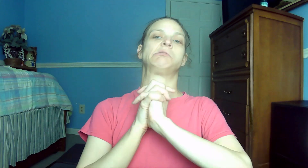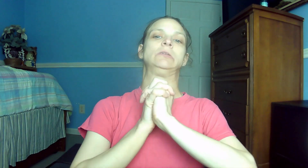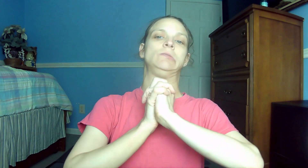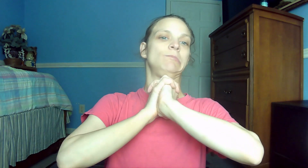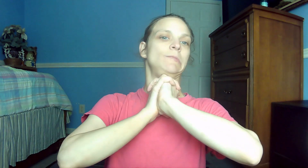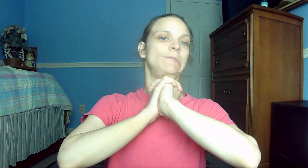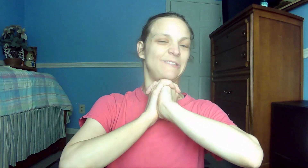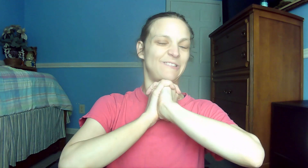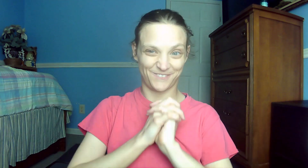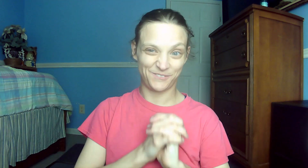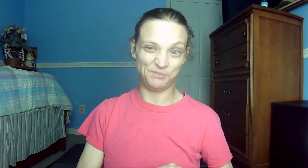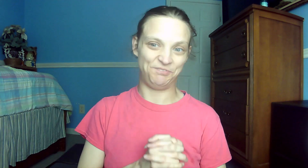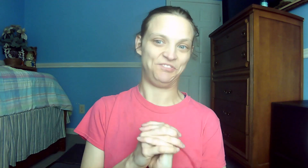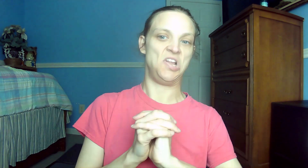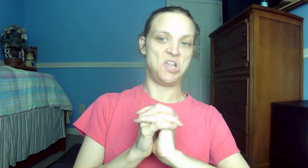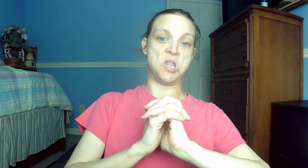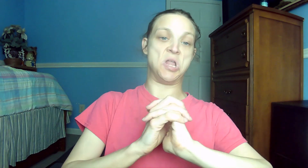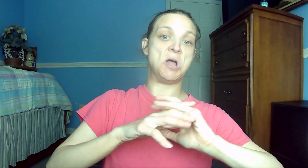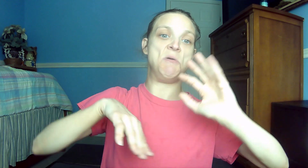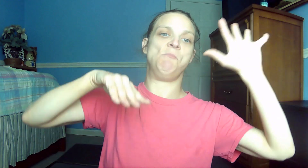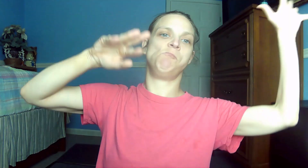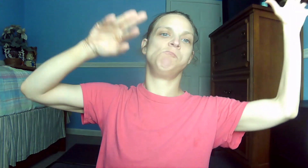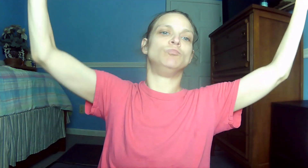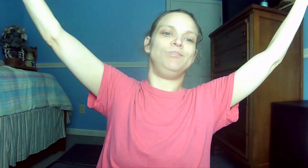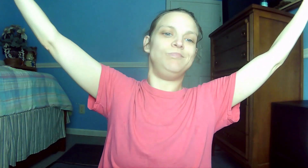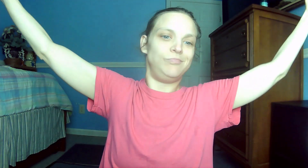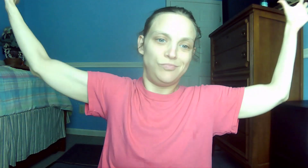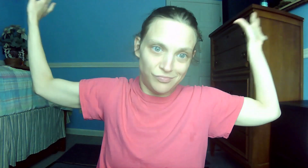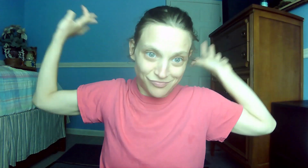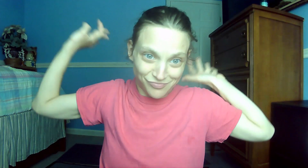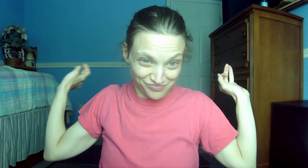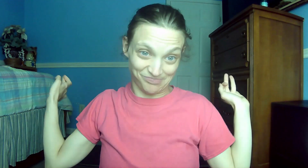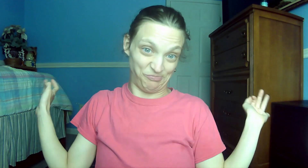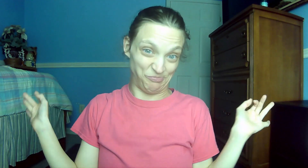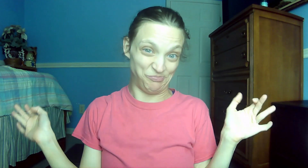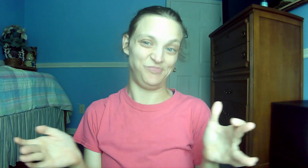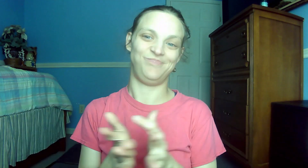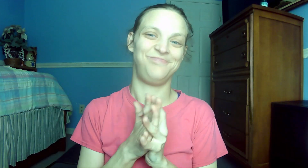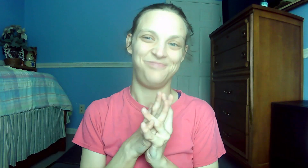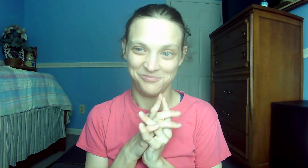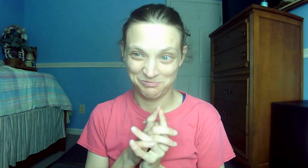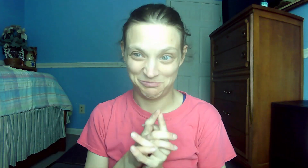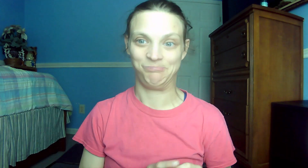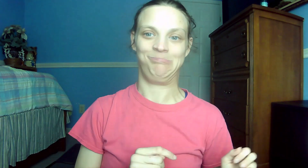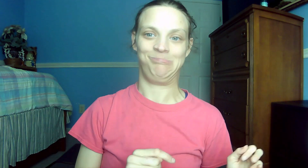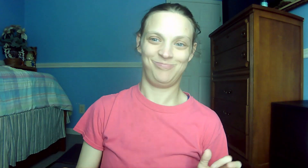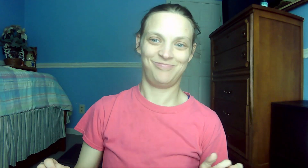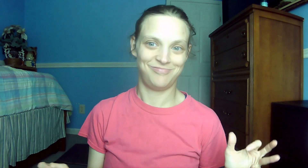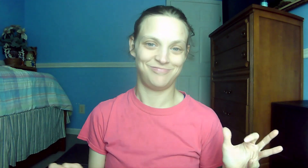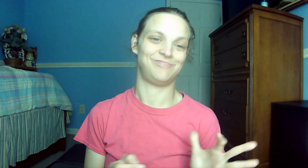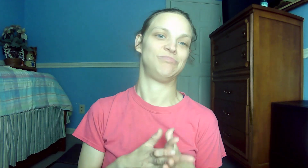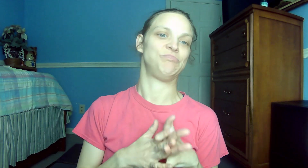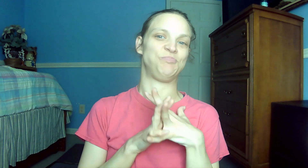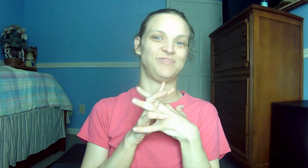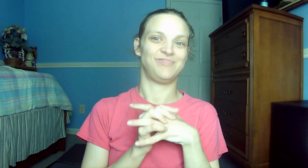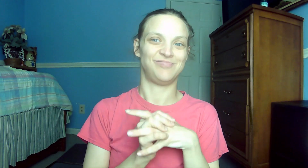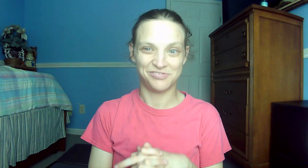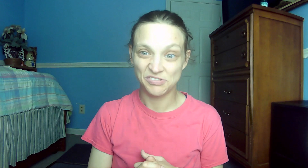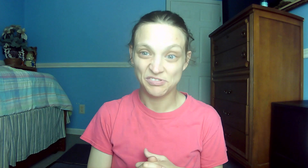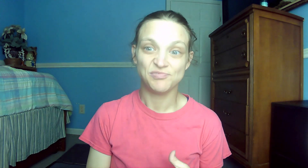trespasses and sins. 20. John 1.12 Yet to all who did receive him, to those who believed in his